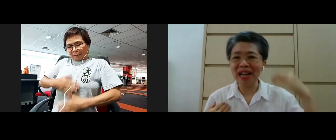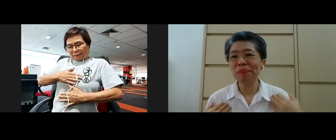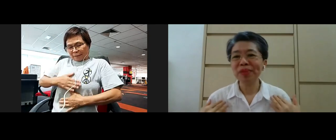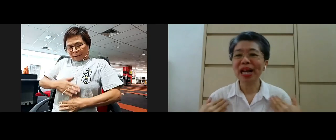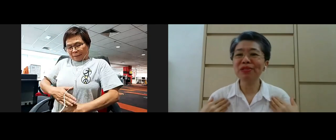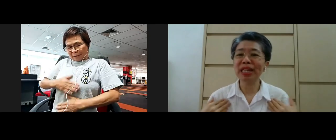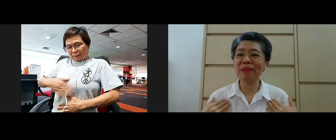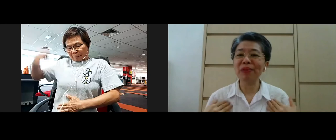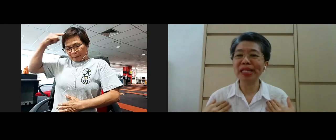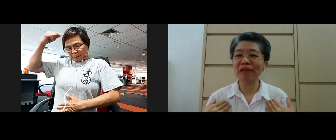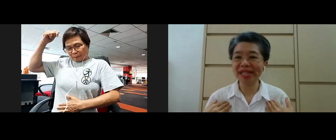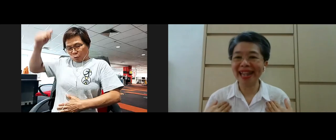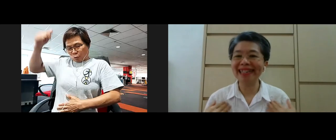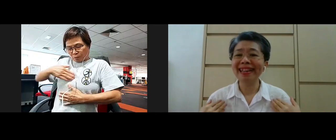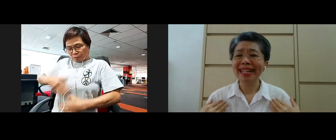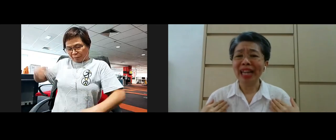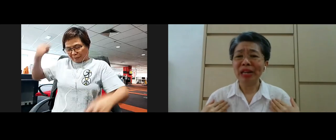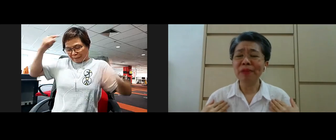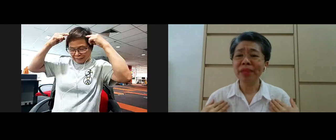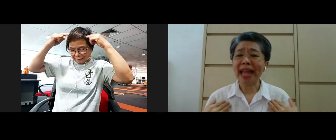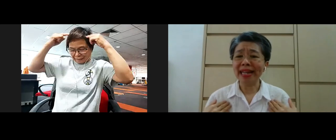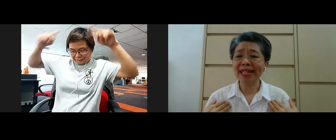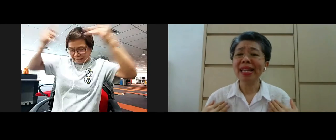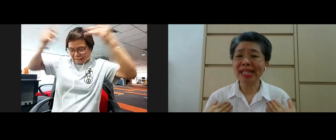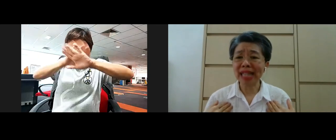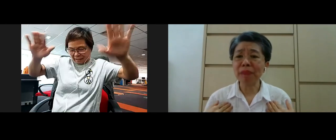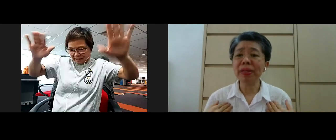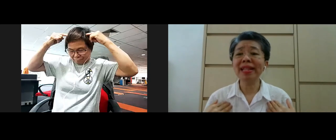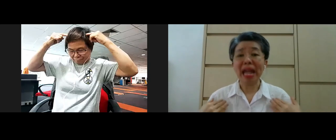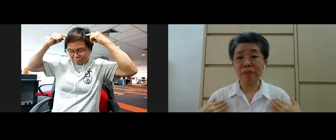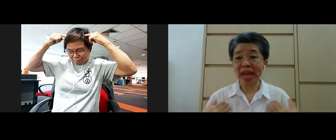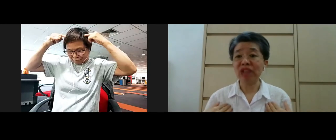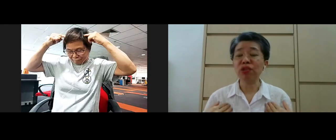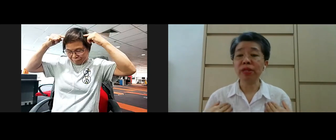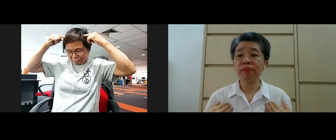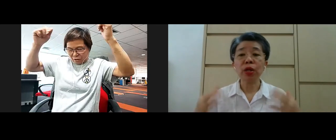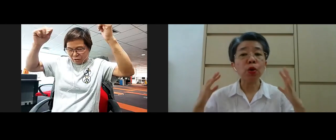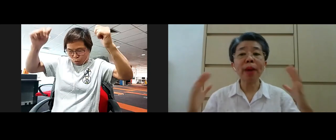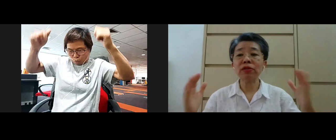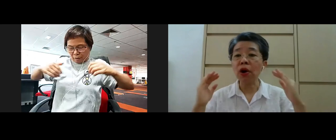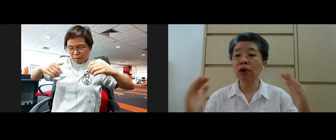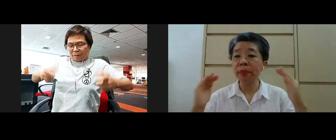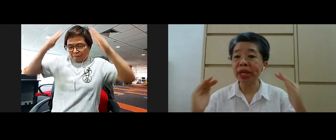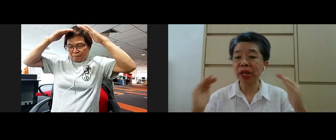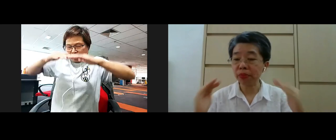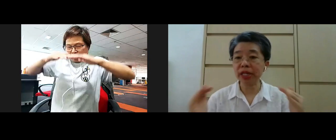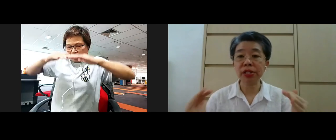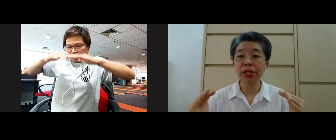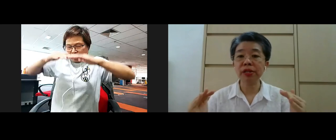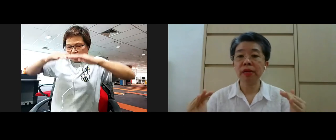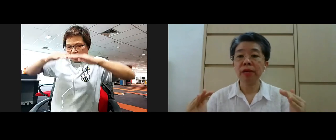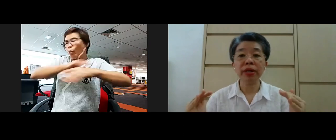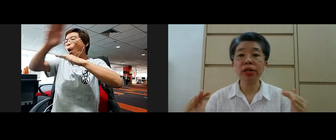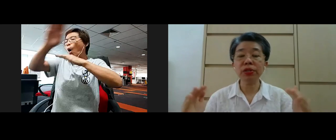sanity yeah how to keep ourselves sane you know at least stable and manageable go back to all the basic